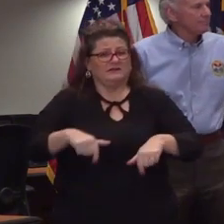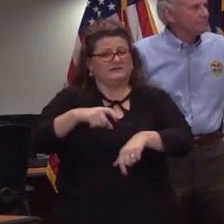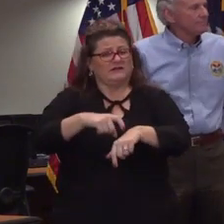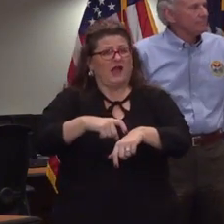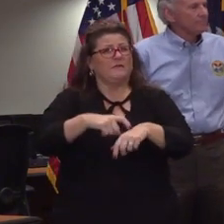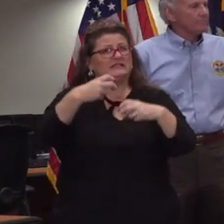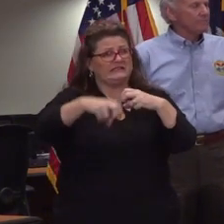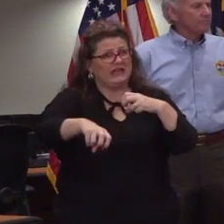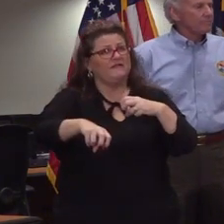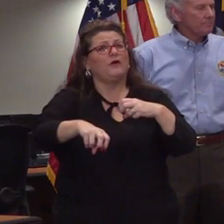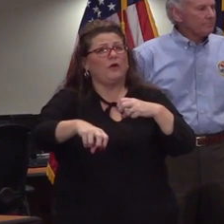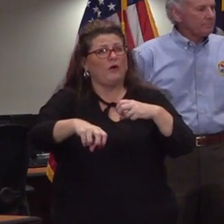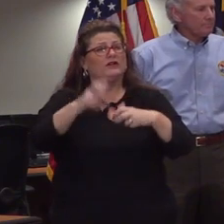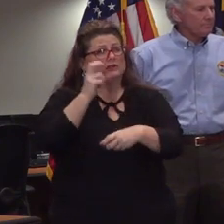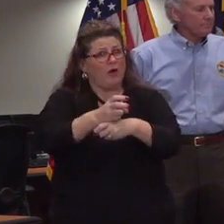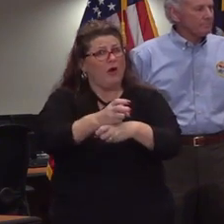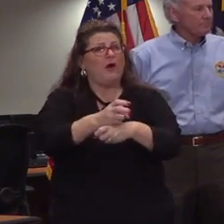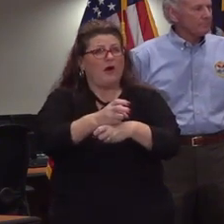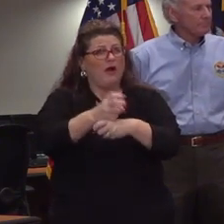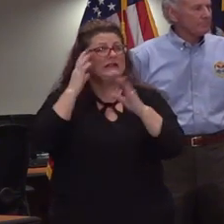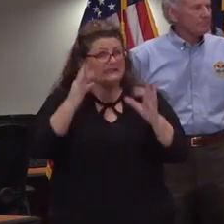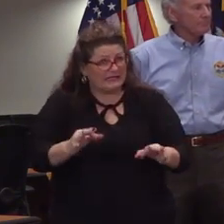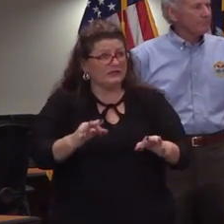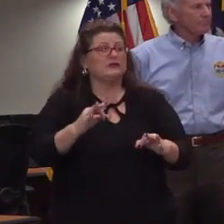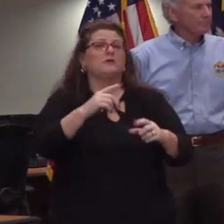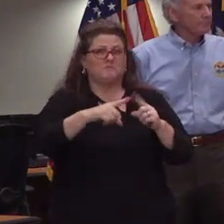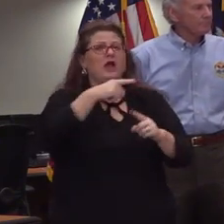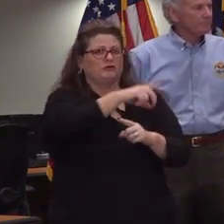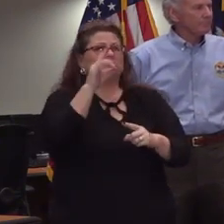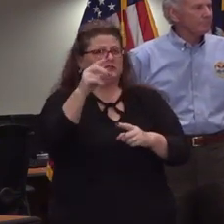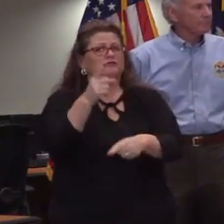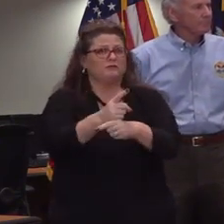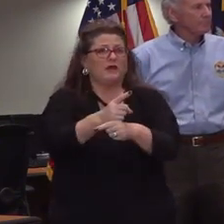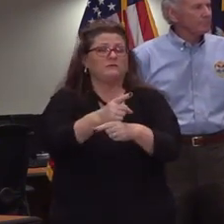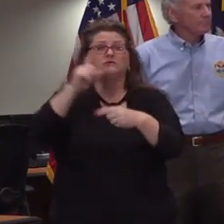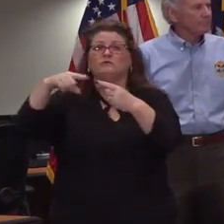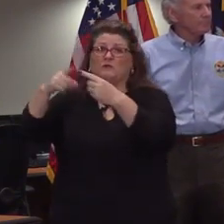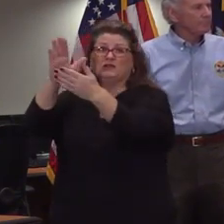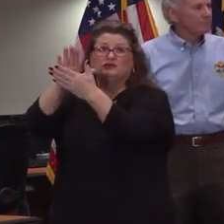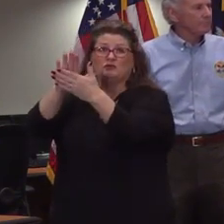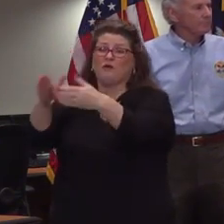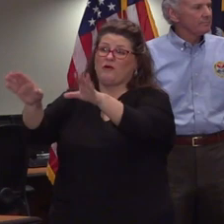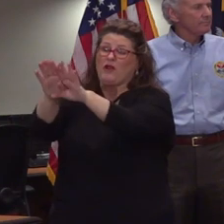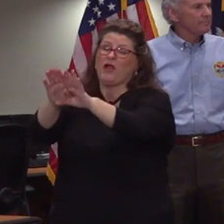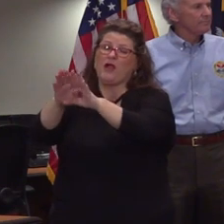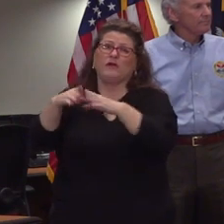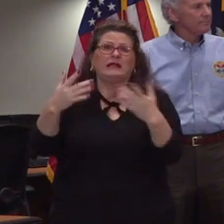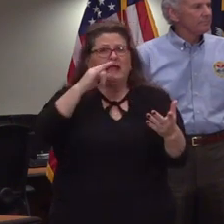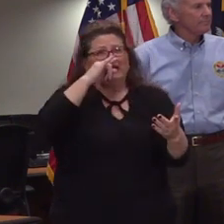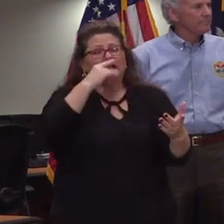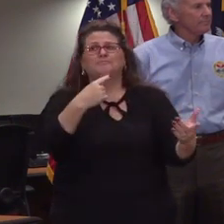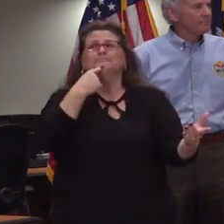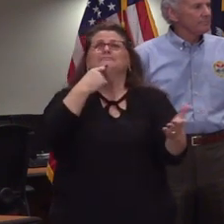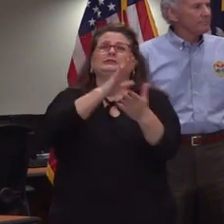but you have made the right decision the schools are the backbone of the community and when they're closed all of us hurt the children want to go